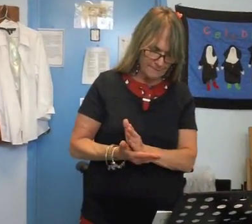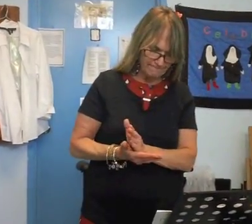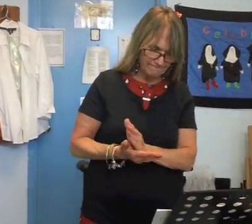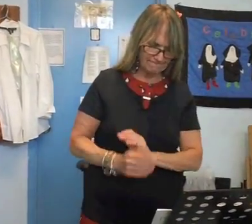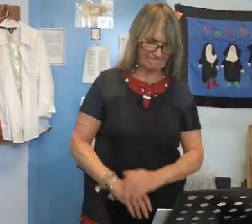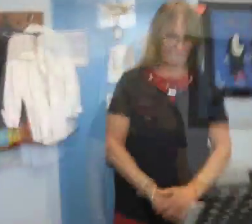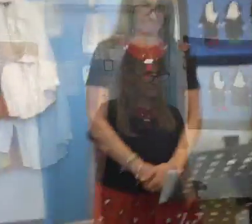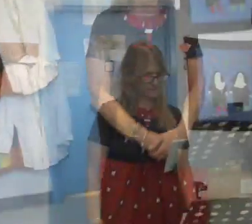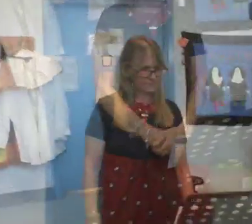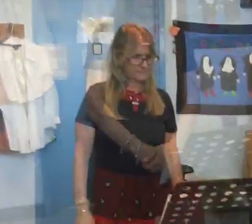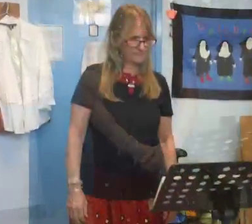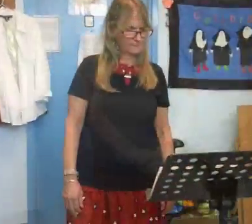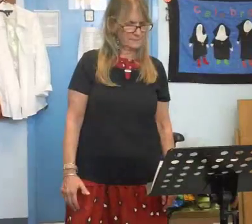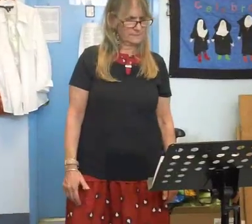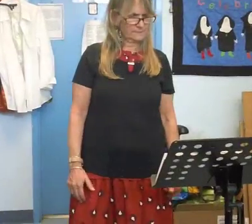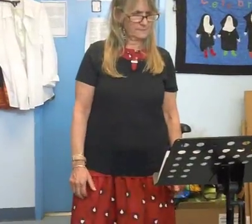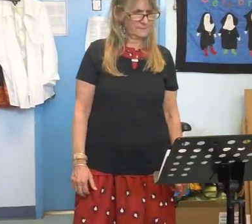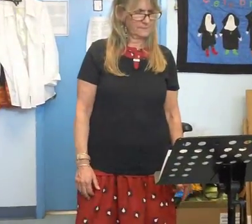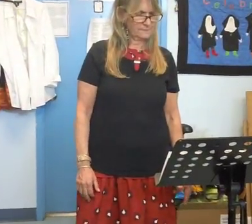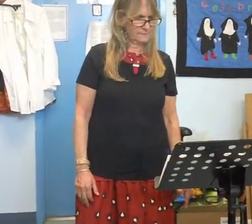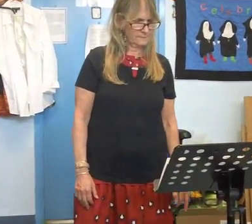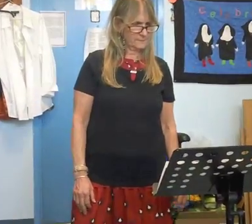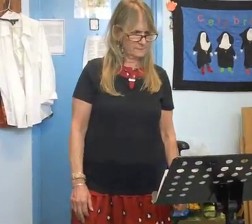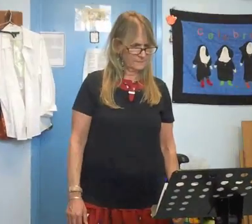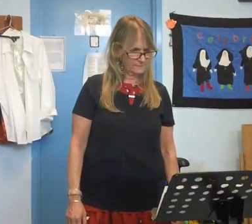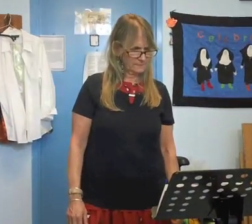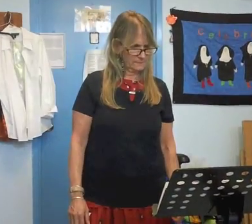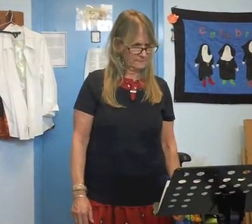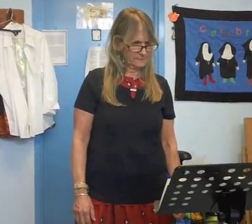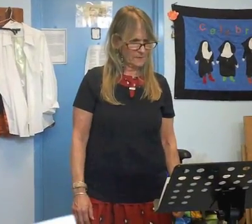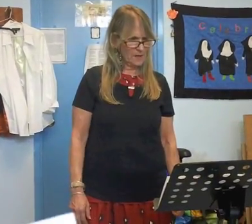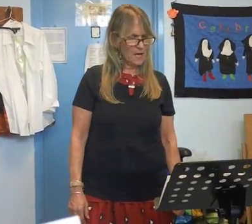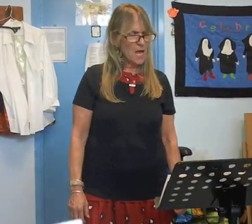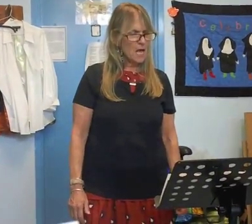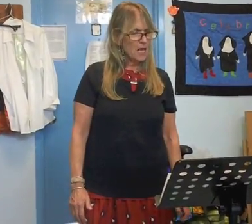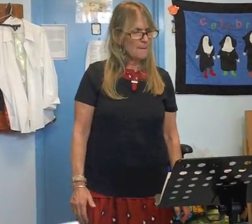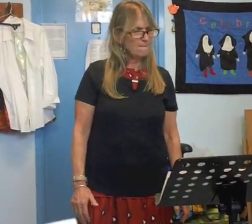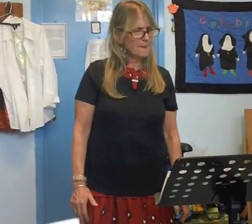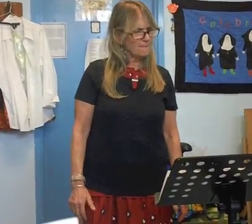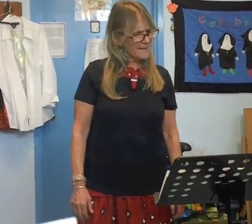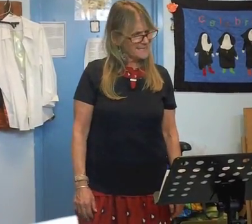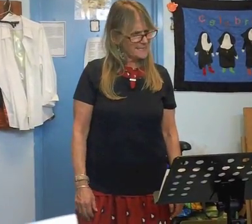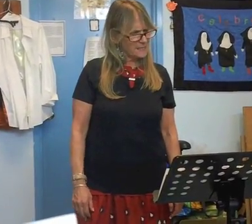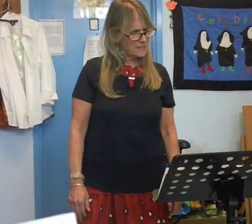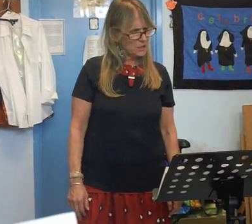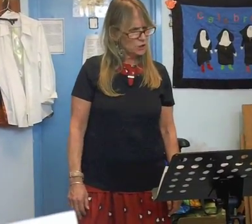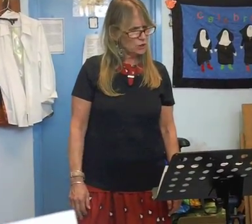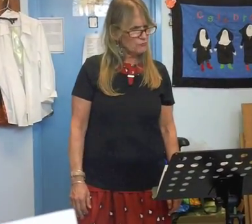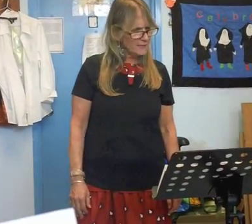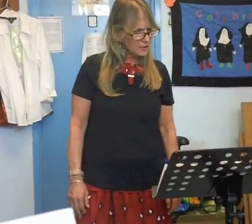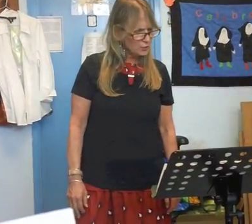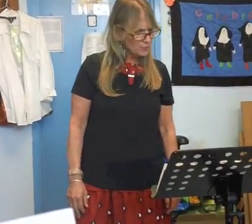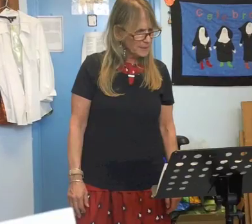page 70 and 71 but Maisie she rescued me